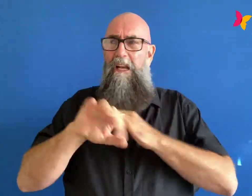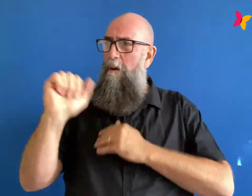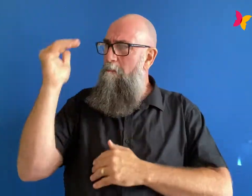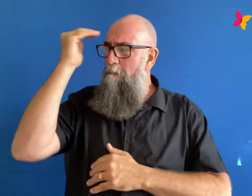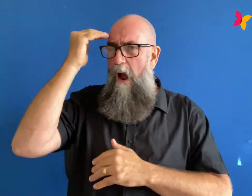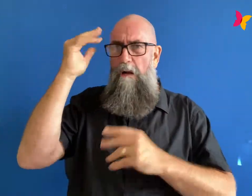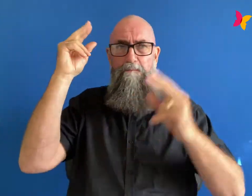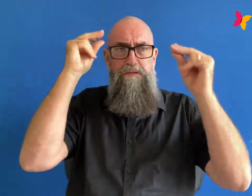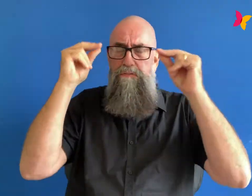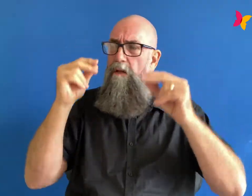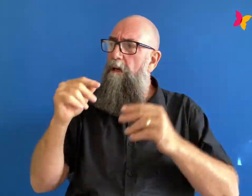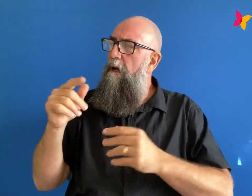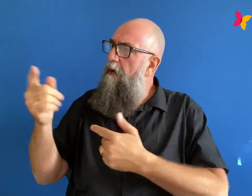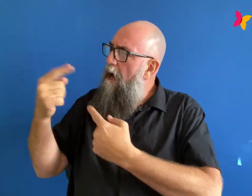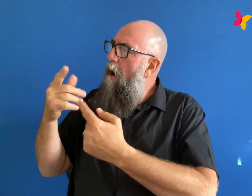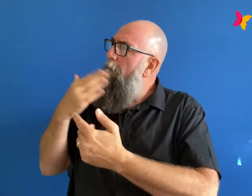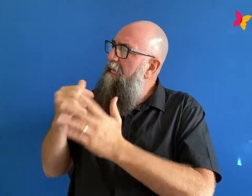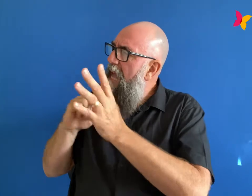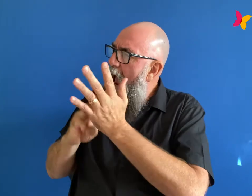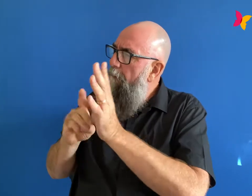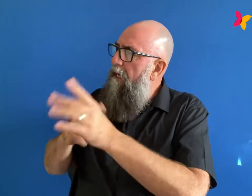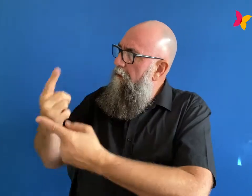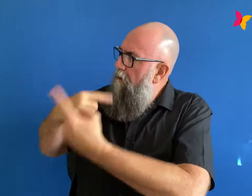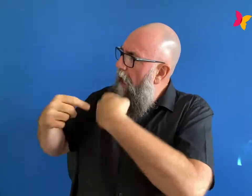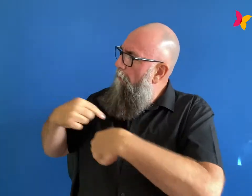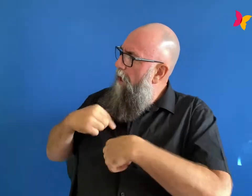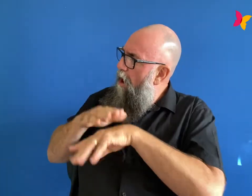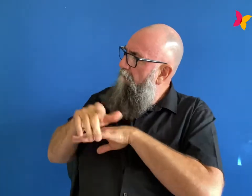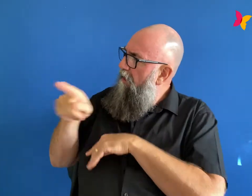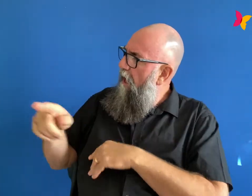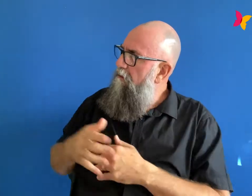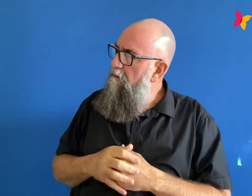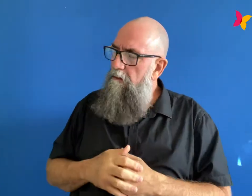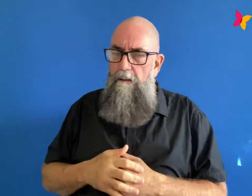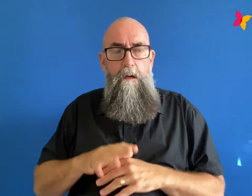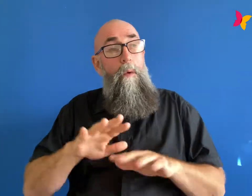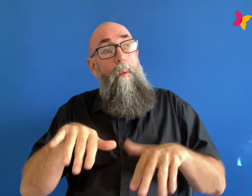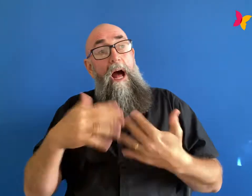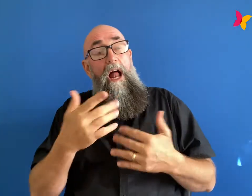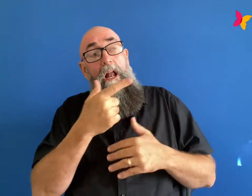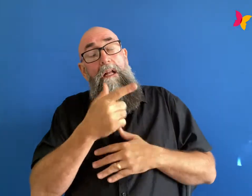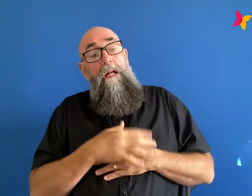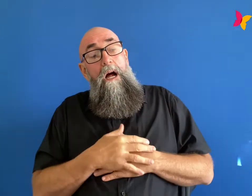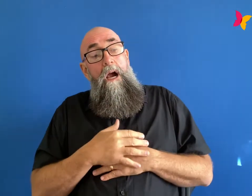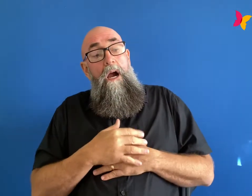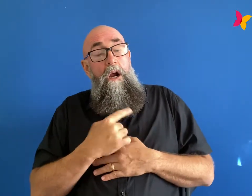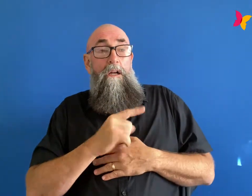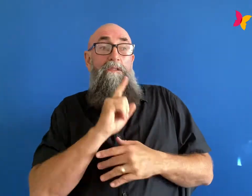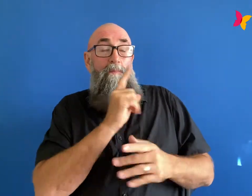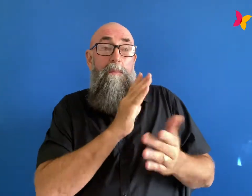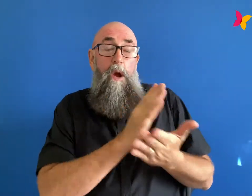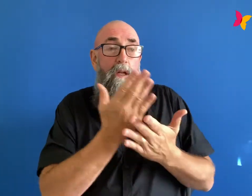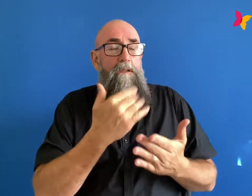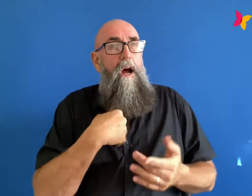before things got bad like how would it manifest how did you know it was there well that's the thing i didn't know it was there i didn't i didn't think